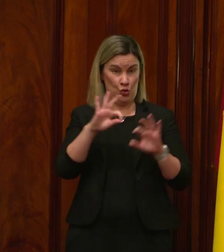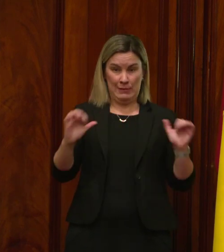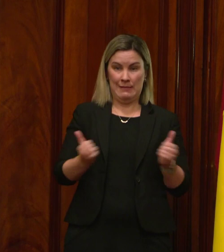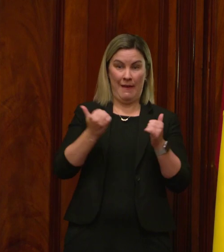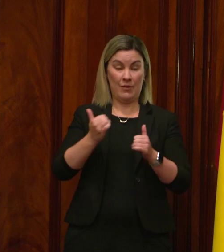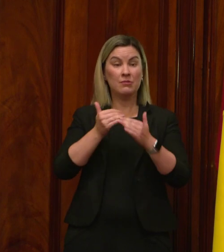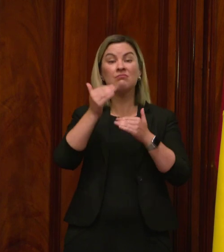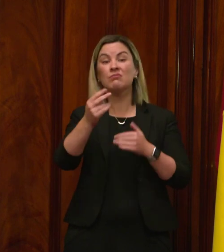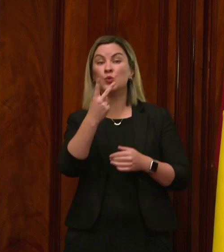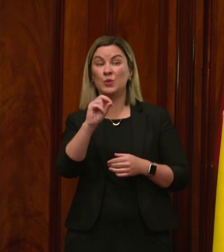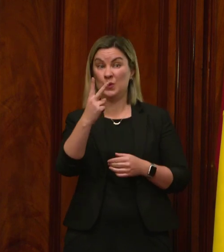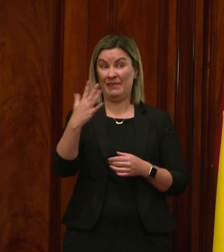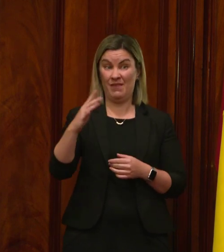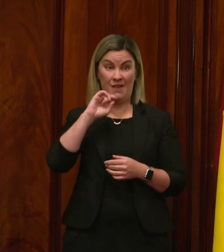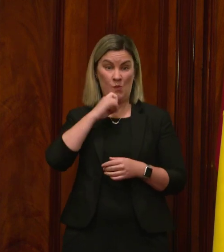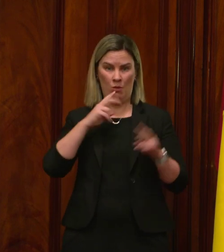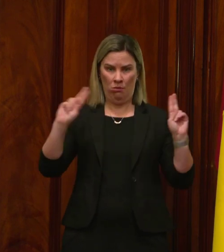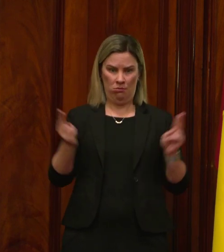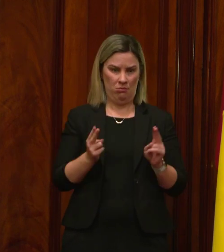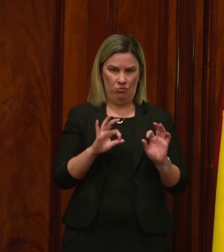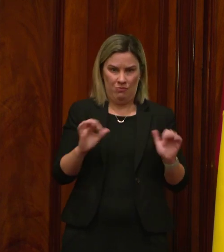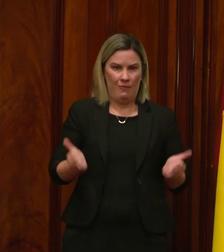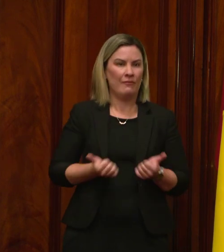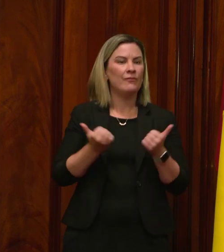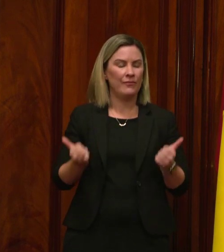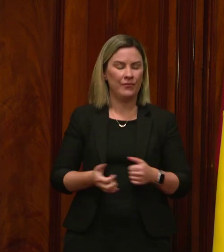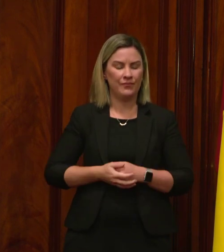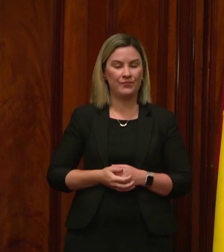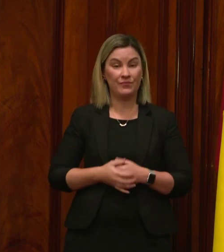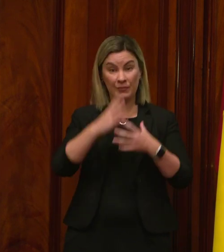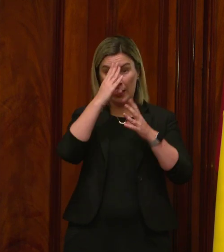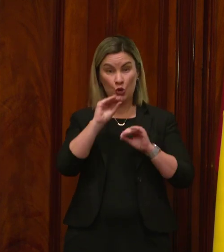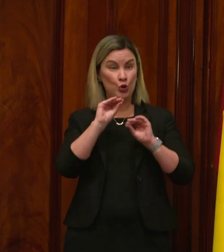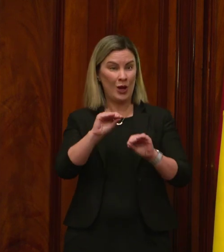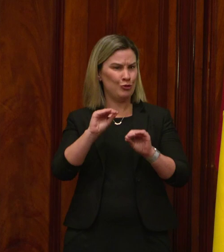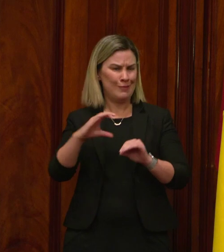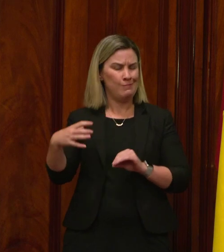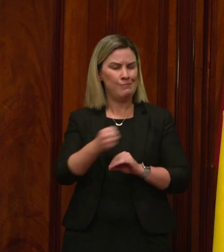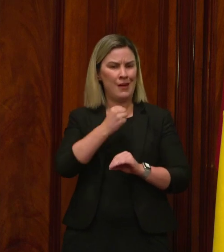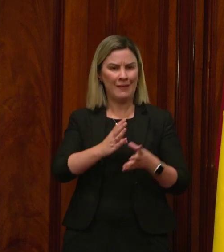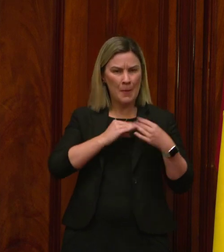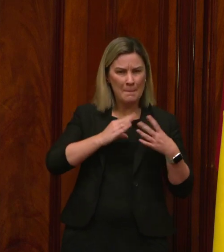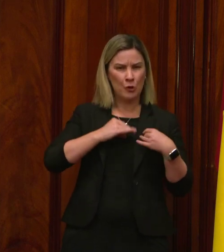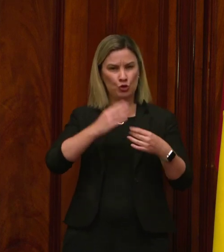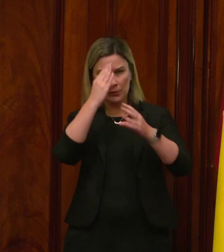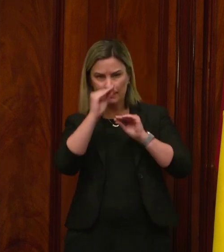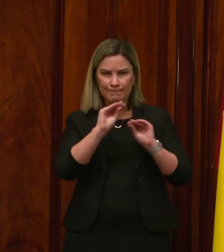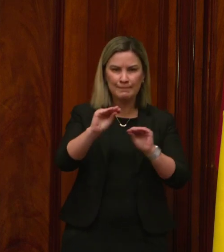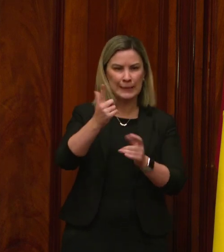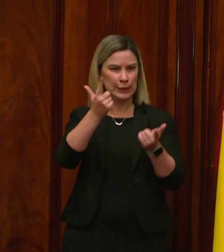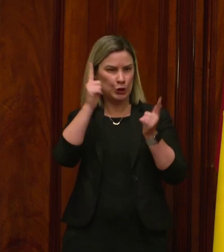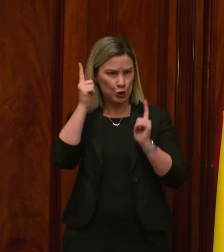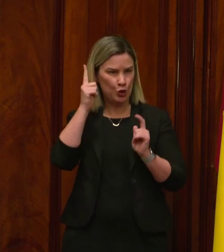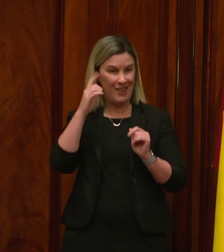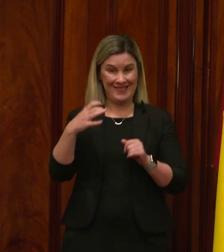Education does not work without passionate and skilled educators. This is why the government is focused on getting qualified teachers